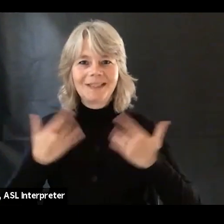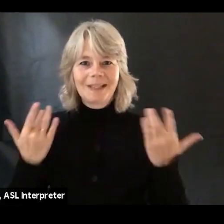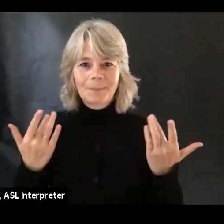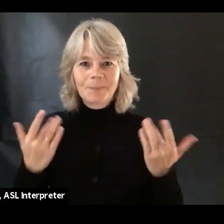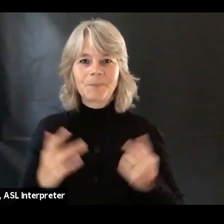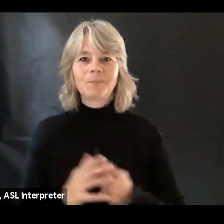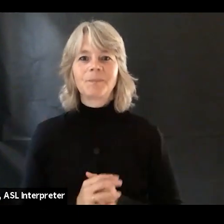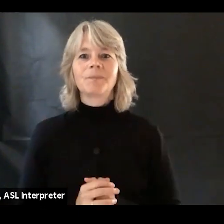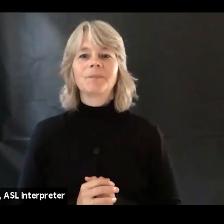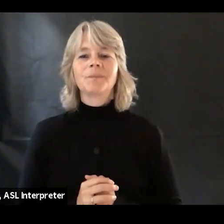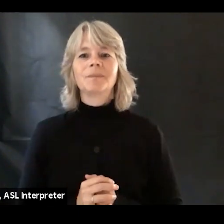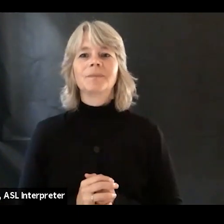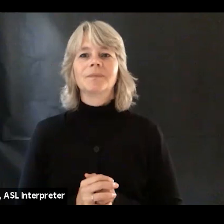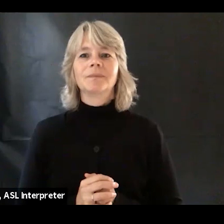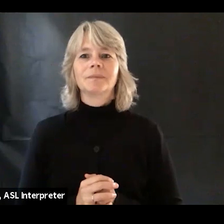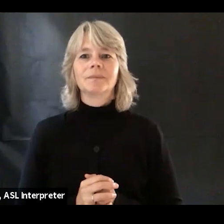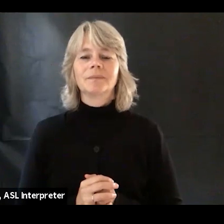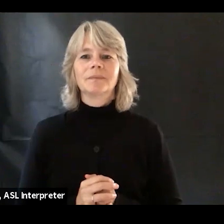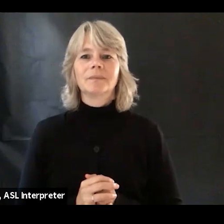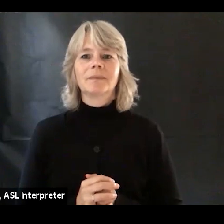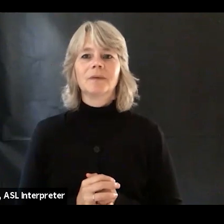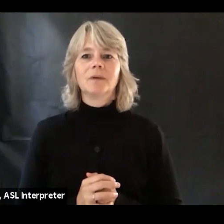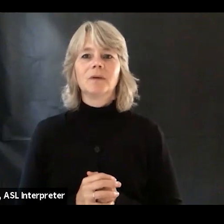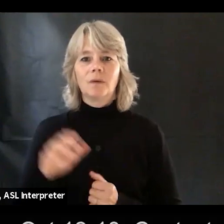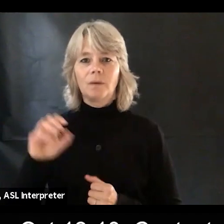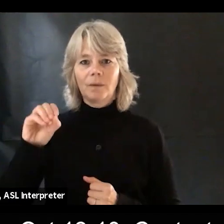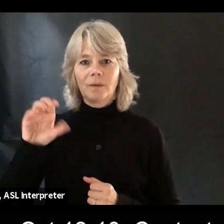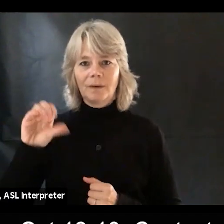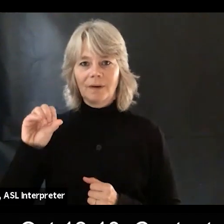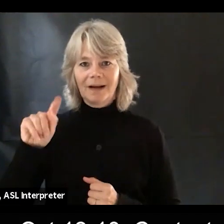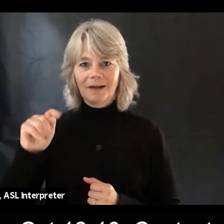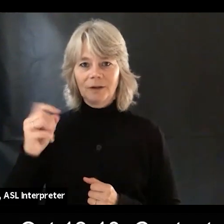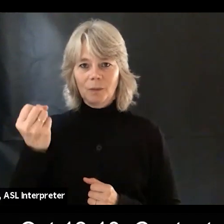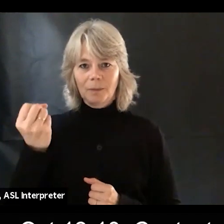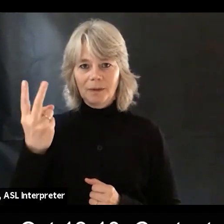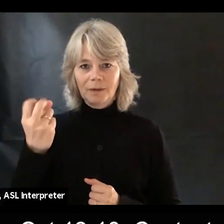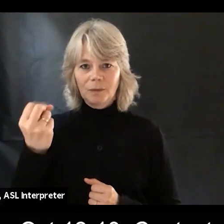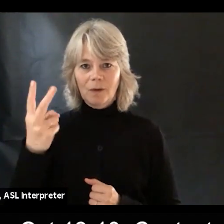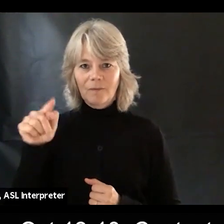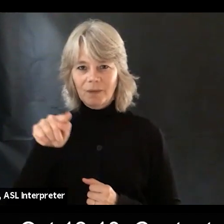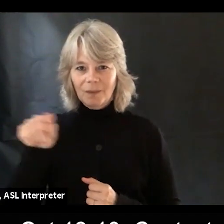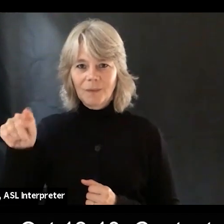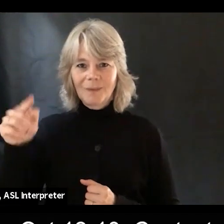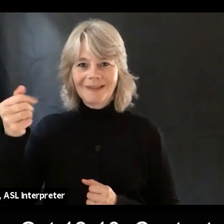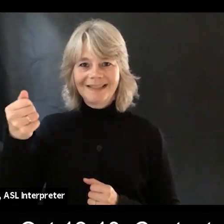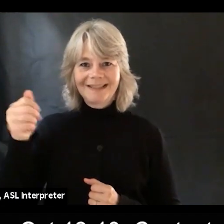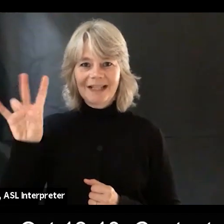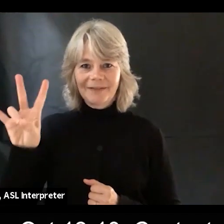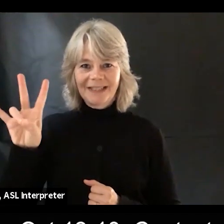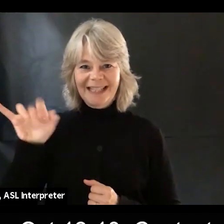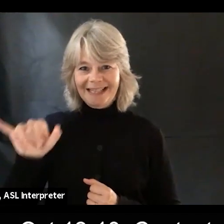the week of October 12th through 17th, I will be on vacation.